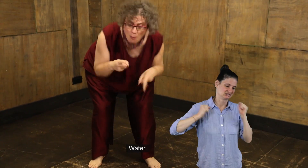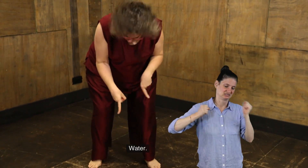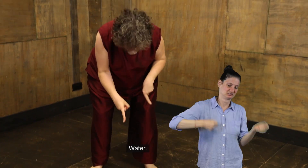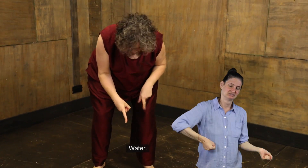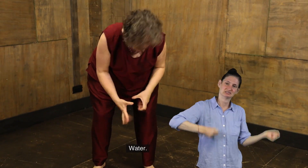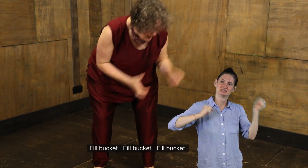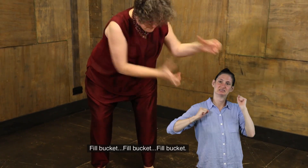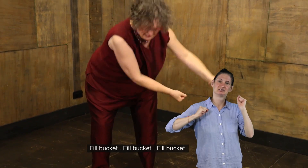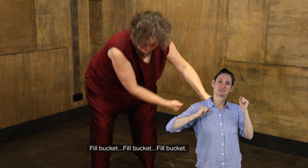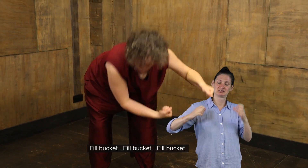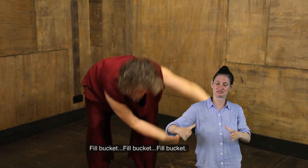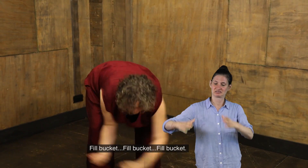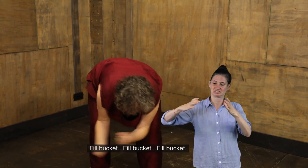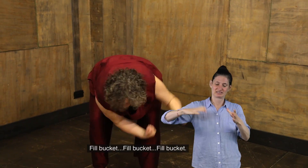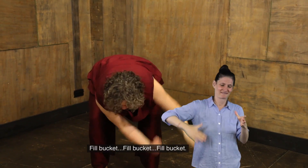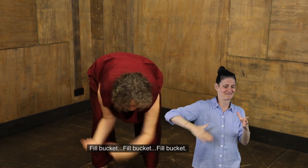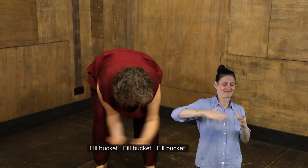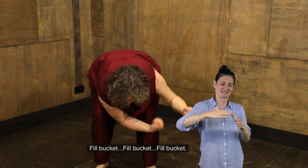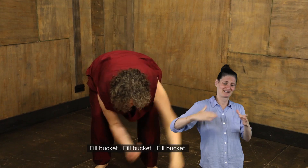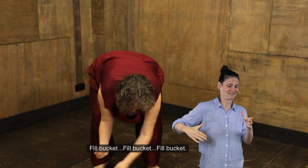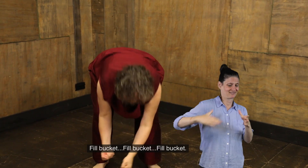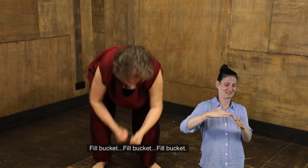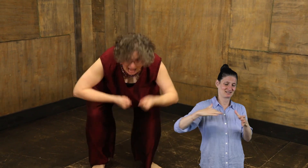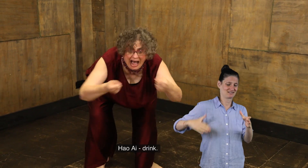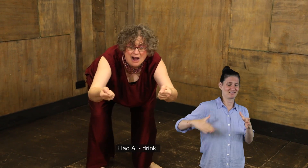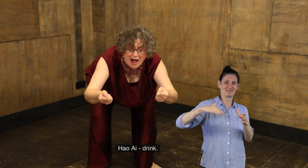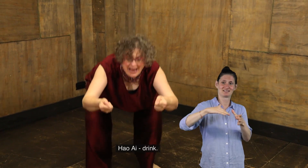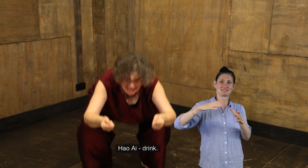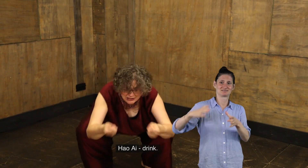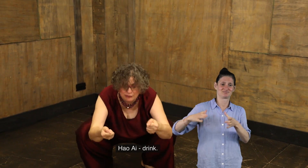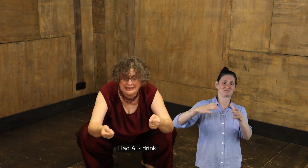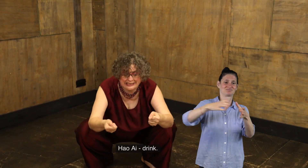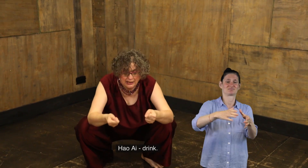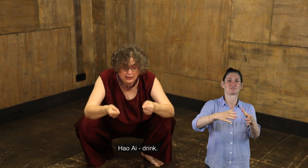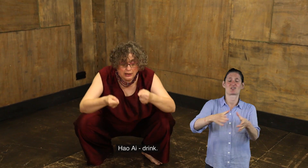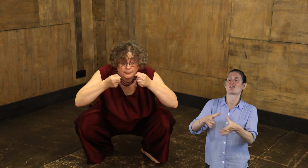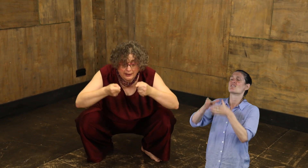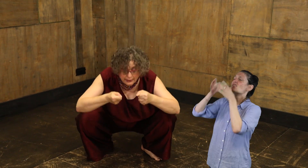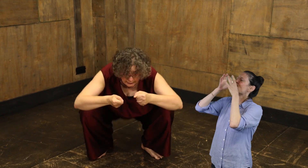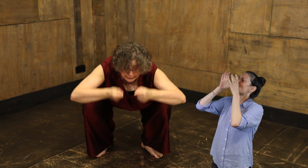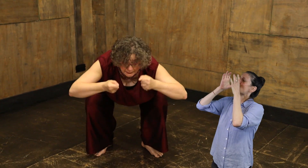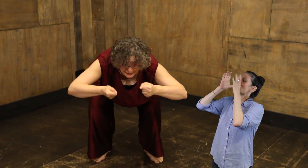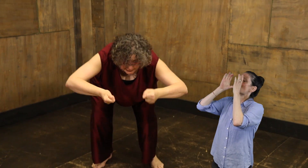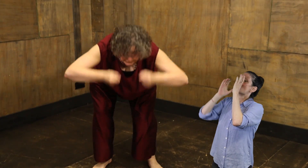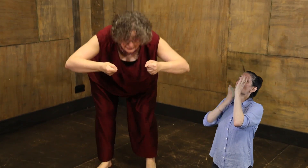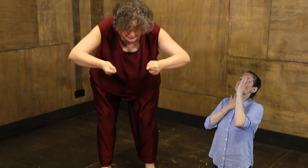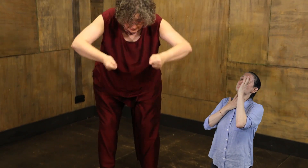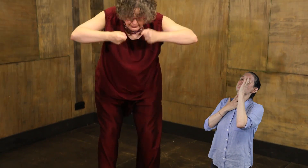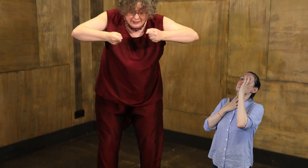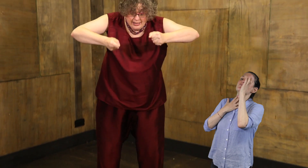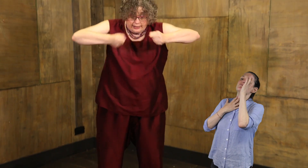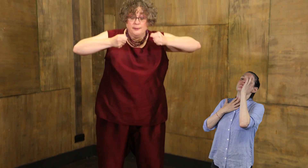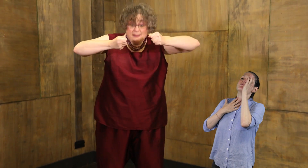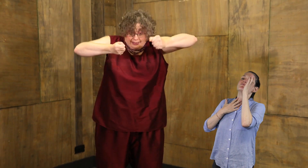Water. Bucket. Fill. Bucket. Fill. Bucket. Fill. Fill. Bucket. Bucket. How I drink. Gub. Gub. Gub.